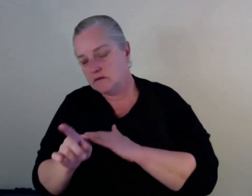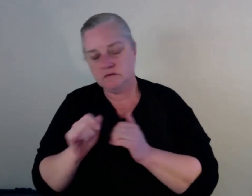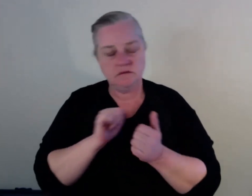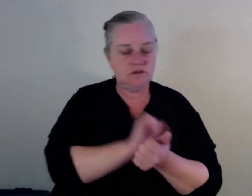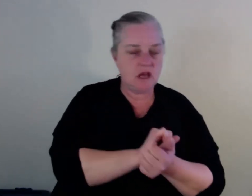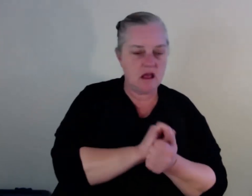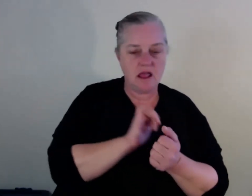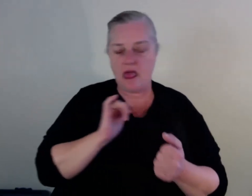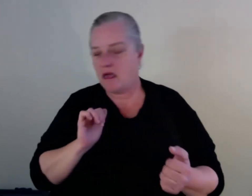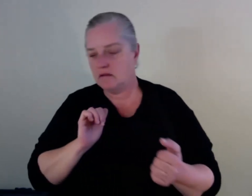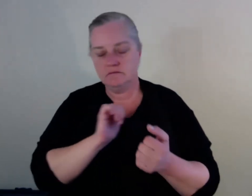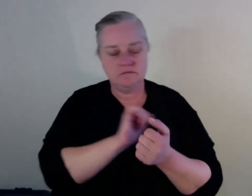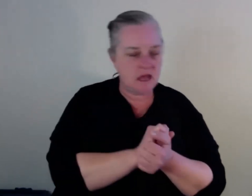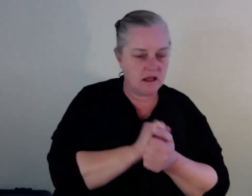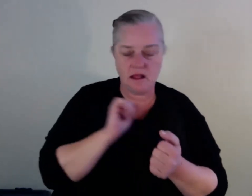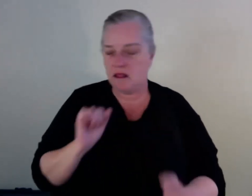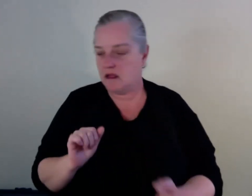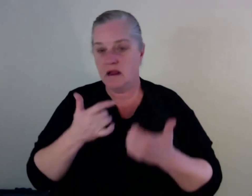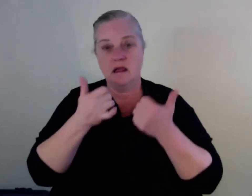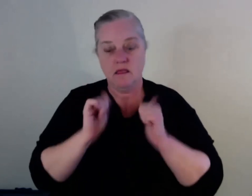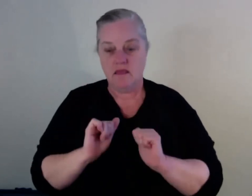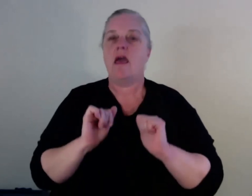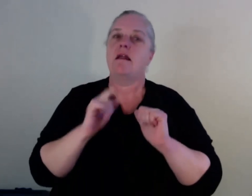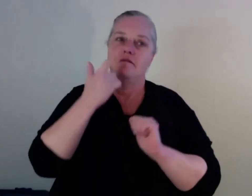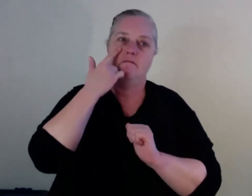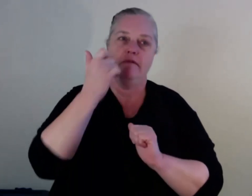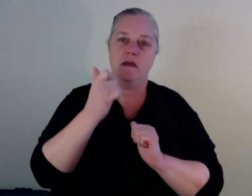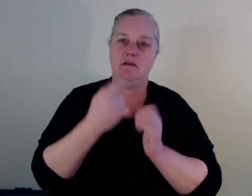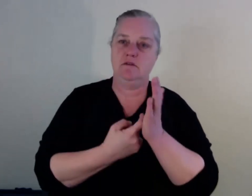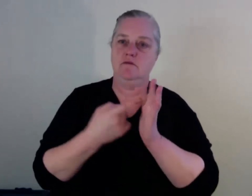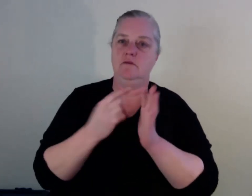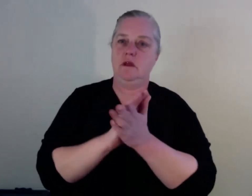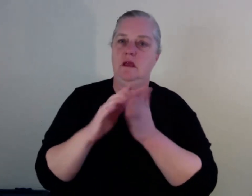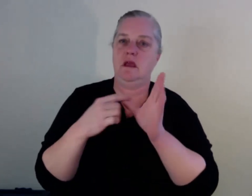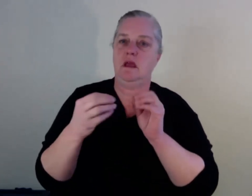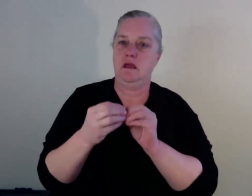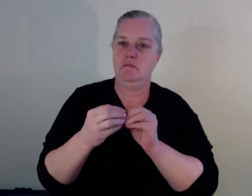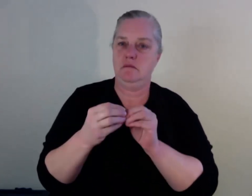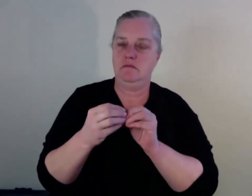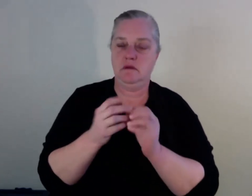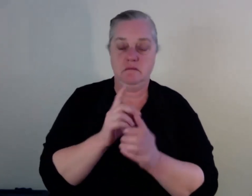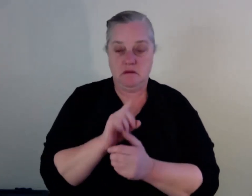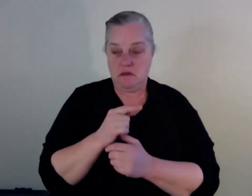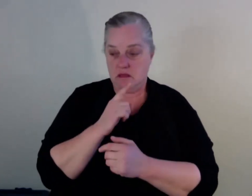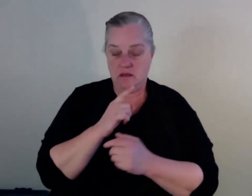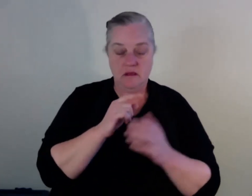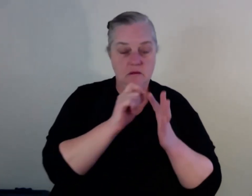or should I say, told to go and ordered by parole to go into this rehab where I had to,